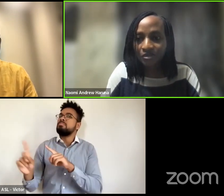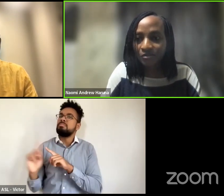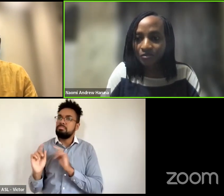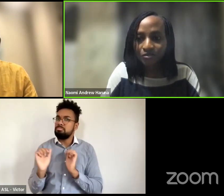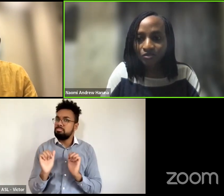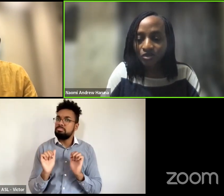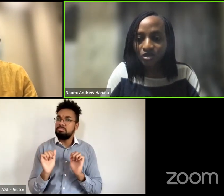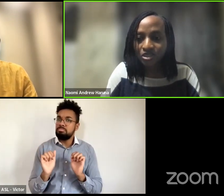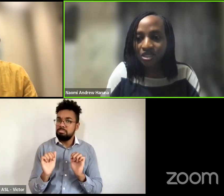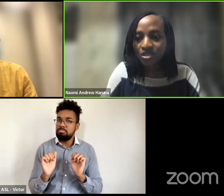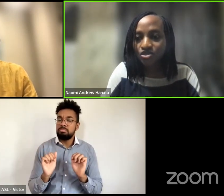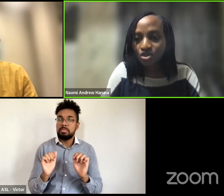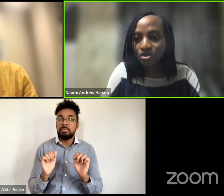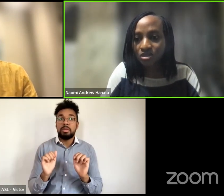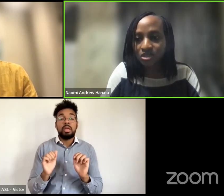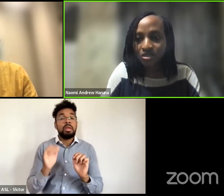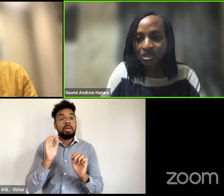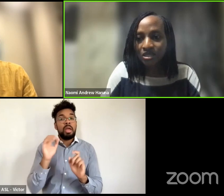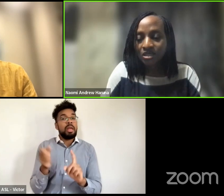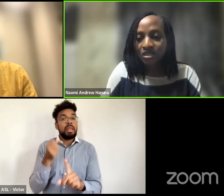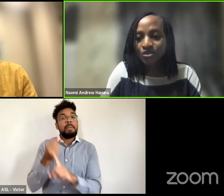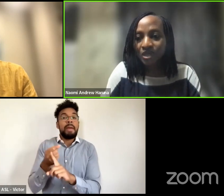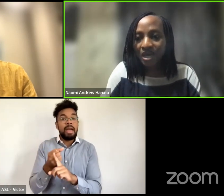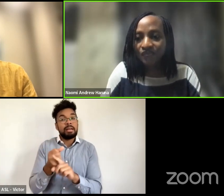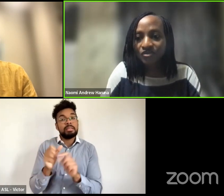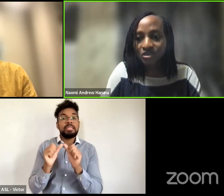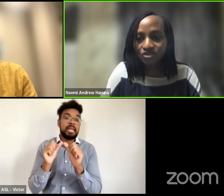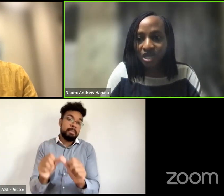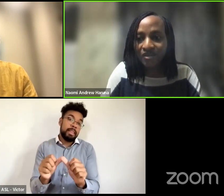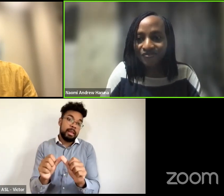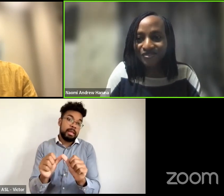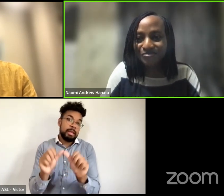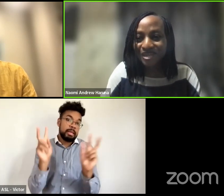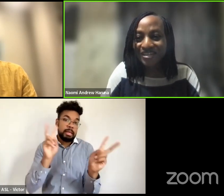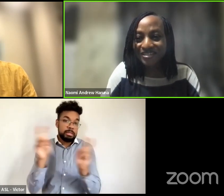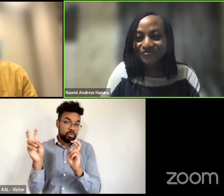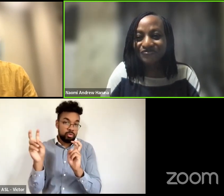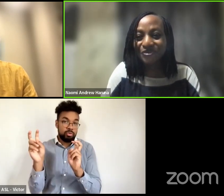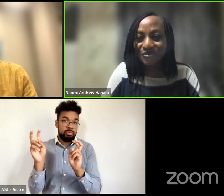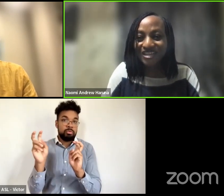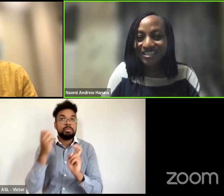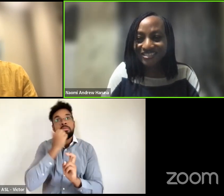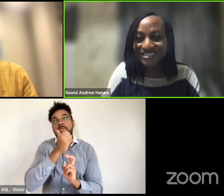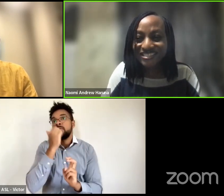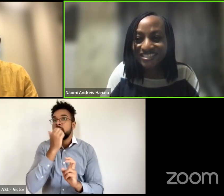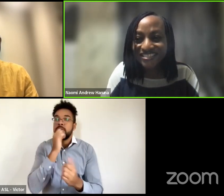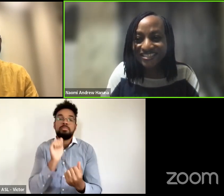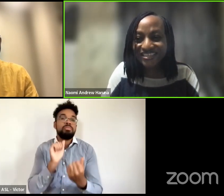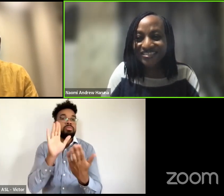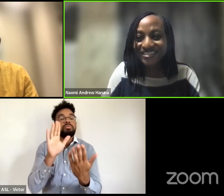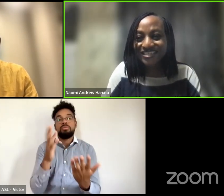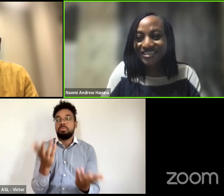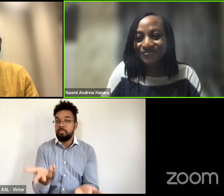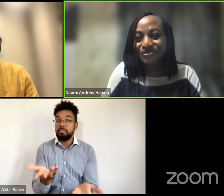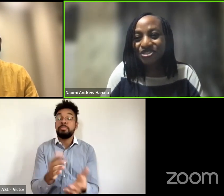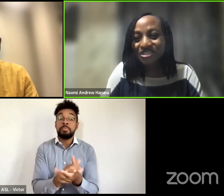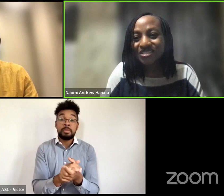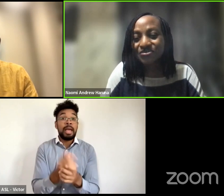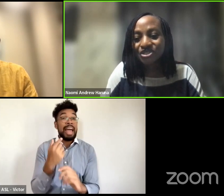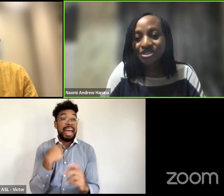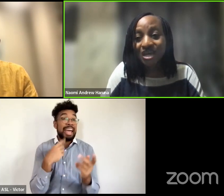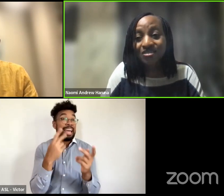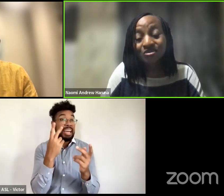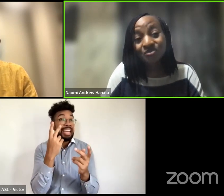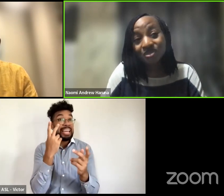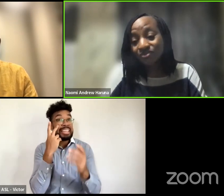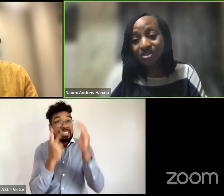of um the daily struggles that we have to drive the planet forward and just see that the future